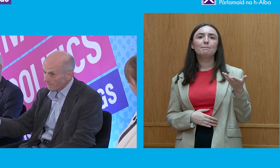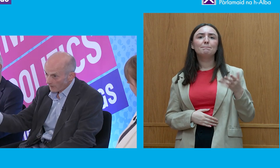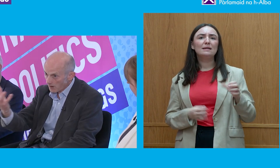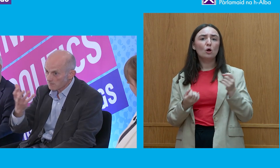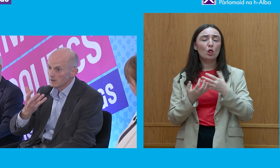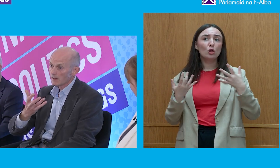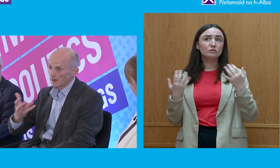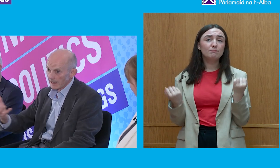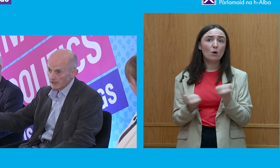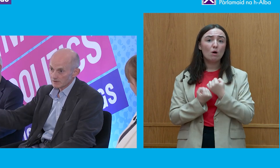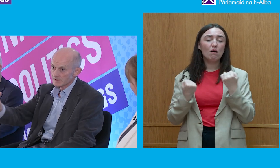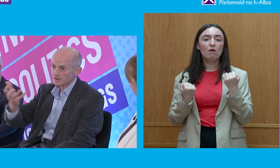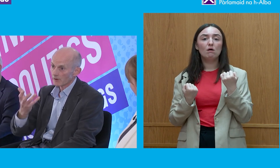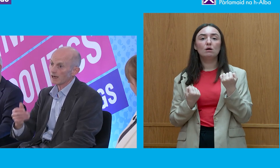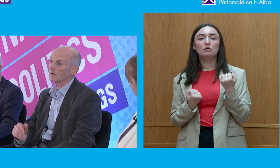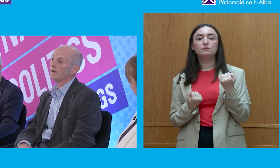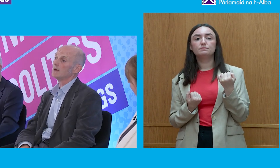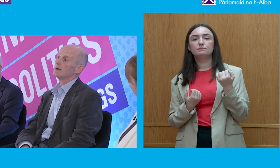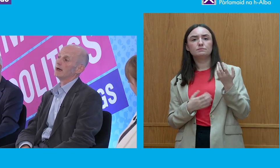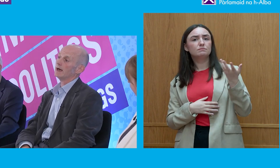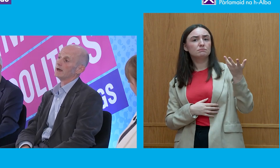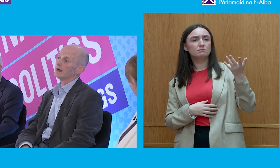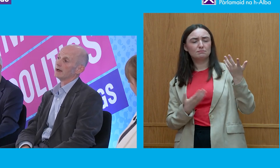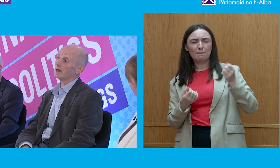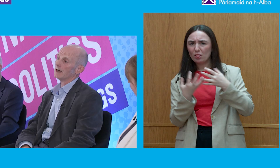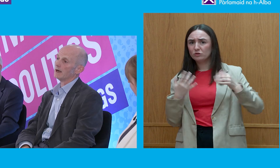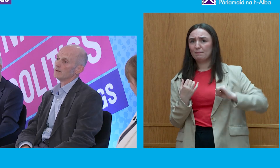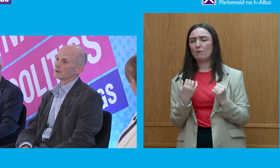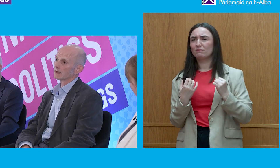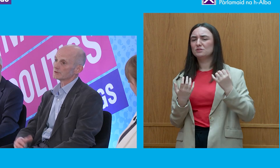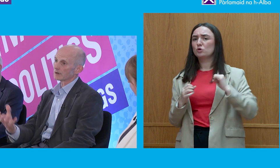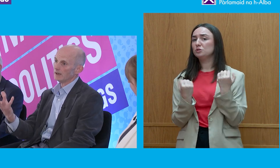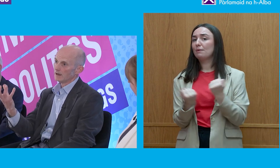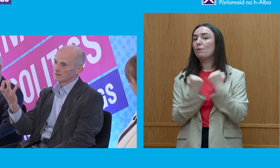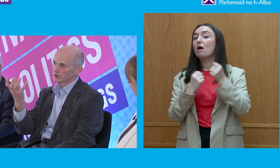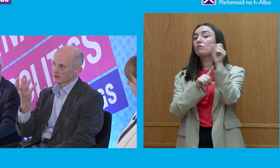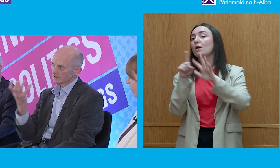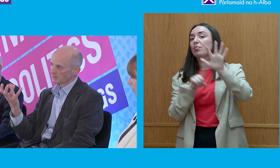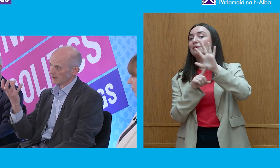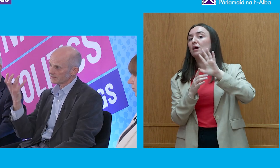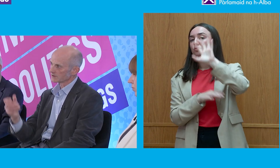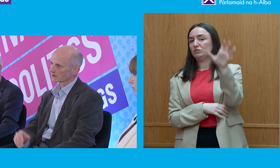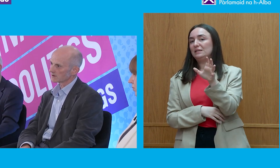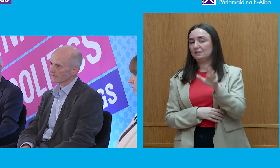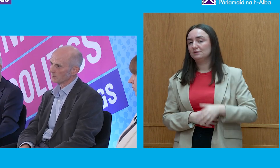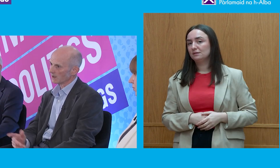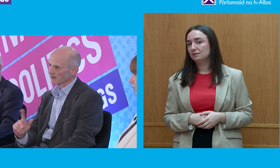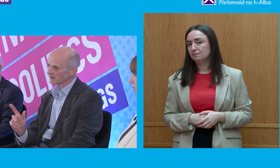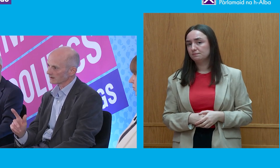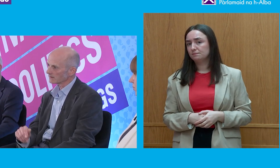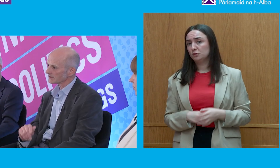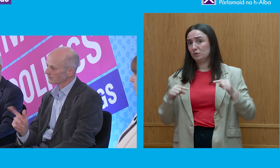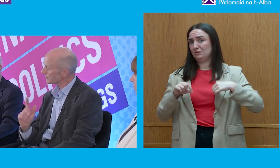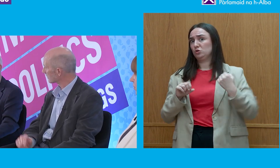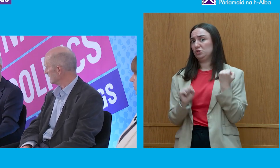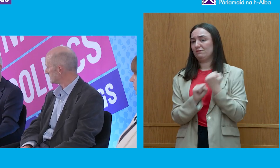from agencies around the country to this place in the Scottish Government and